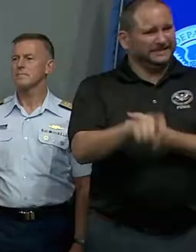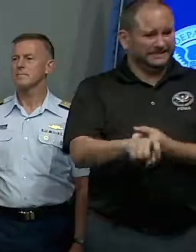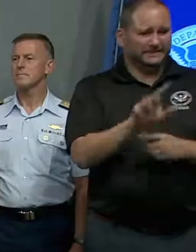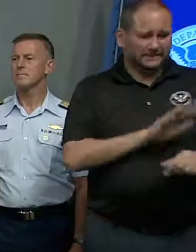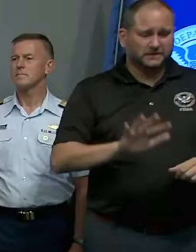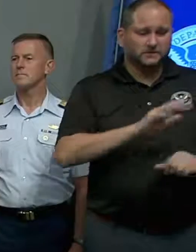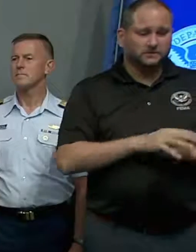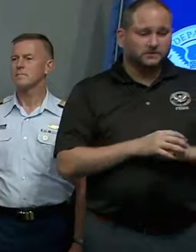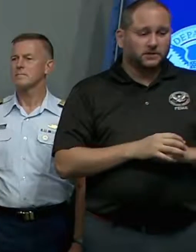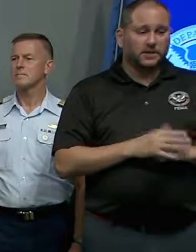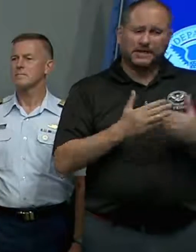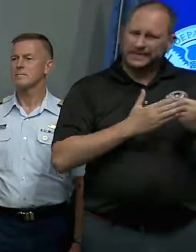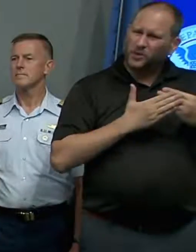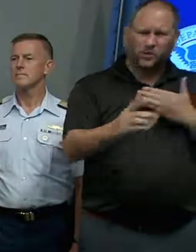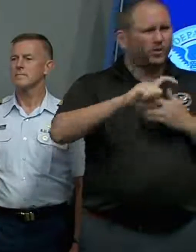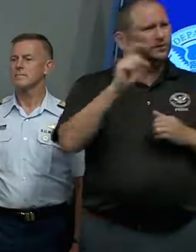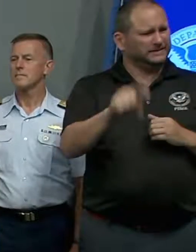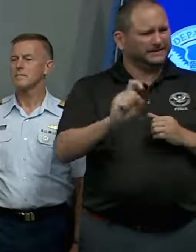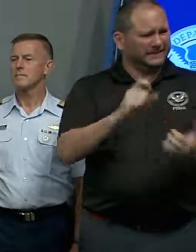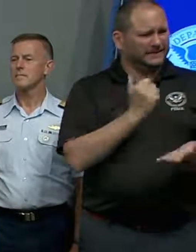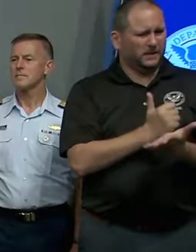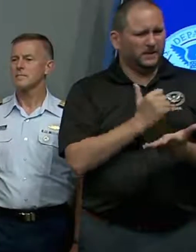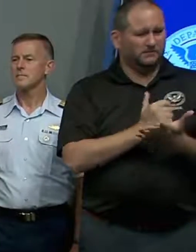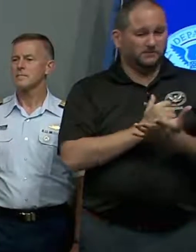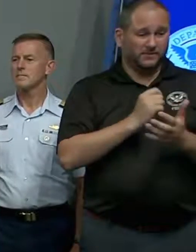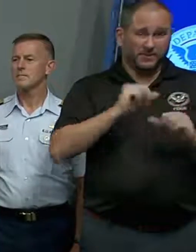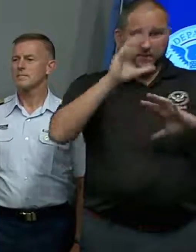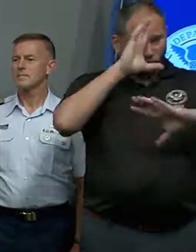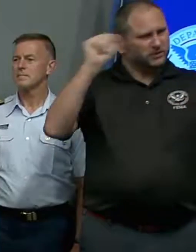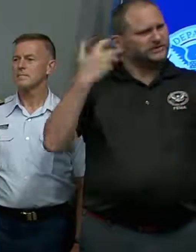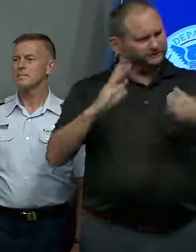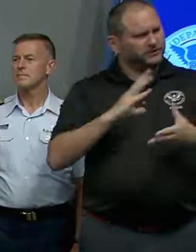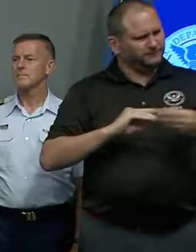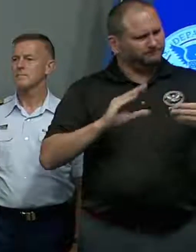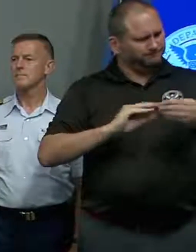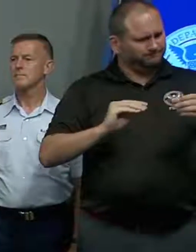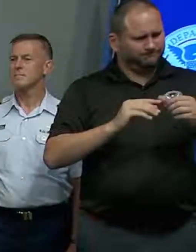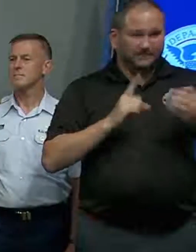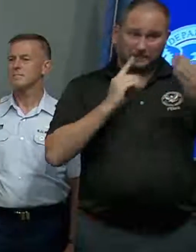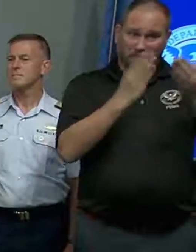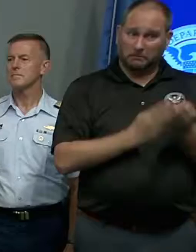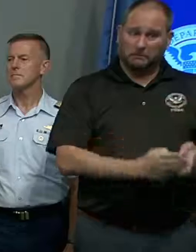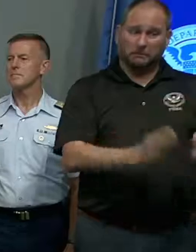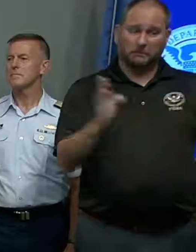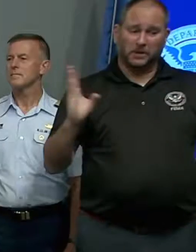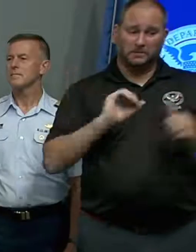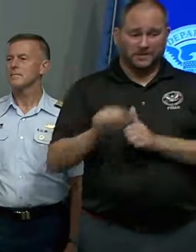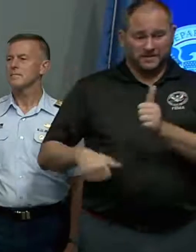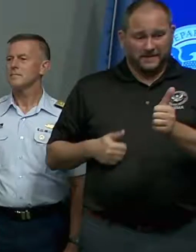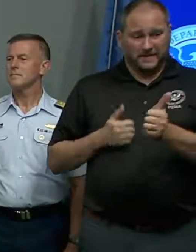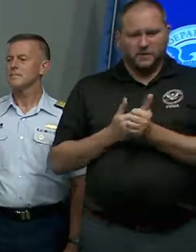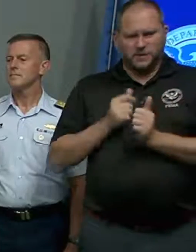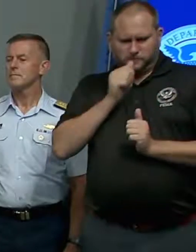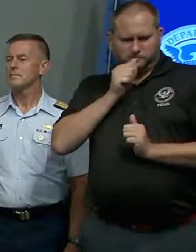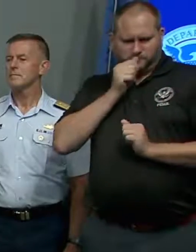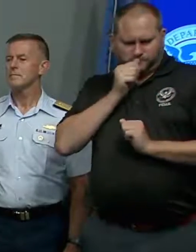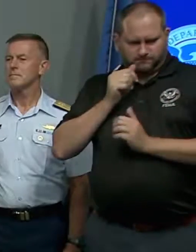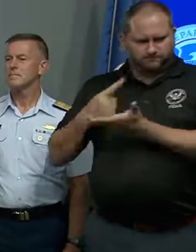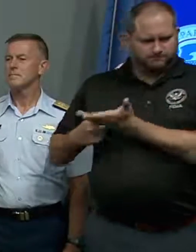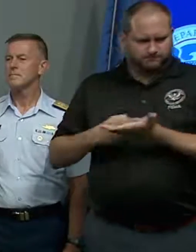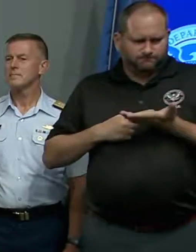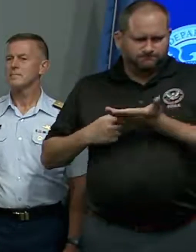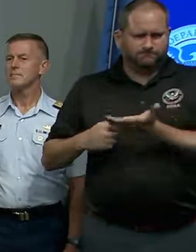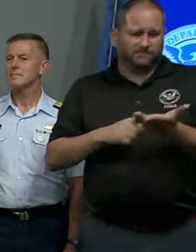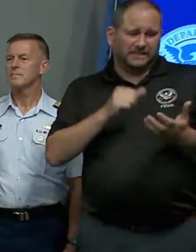necessary. The President reiterated this again, both publicly and behind closed doors yesterday. The